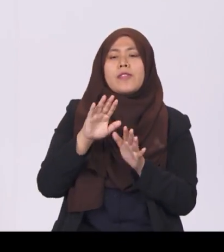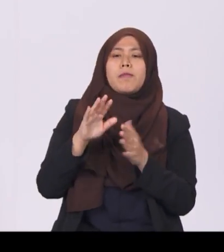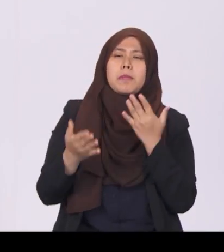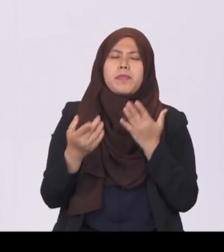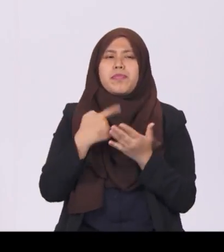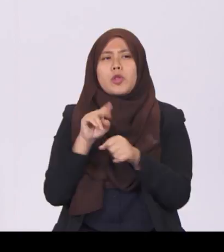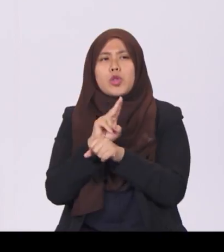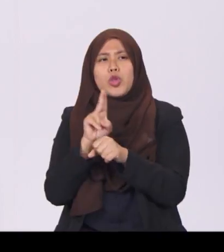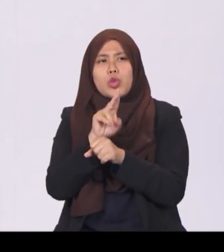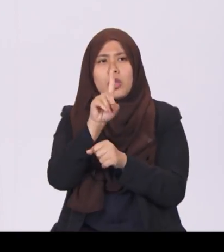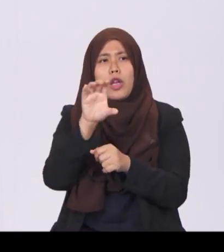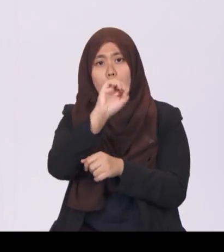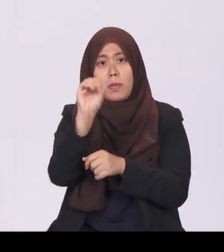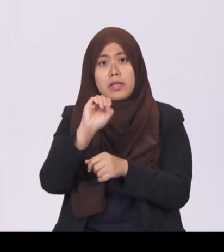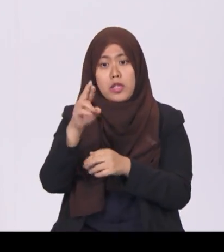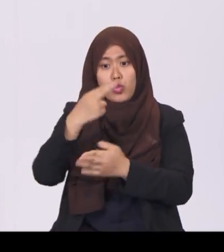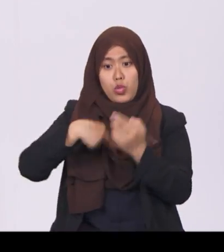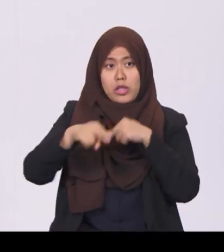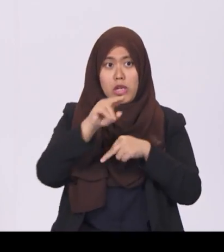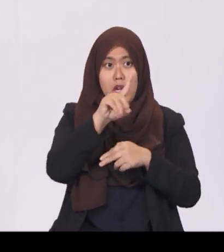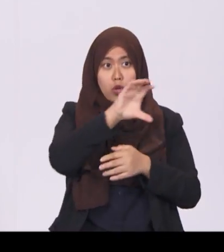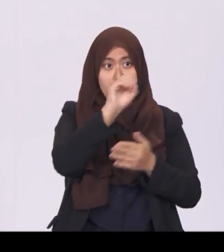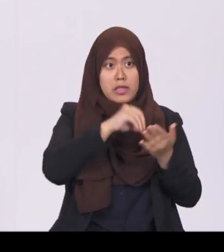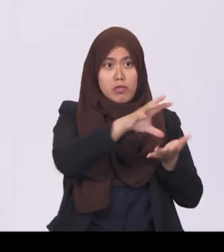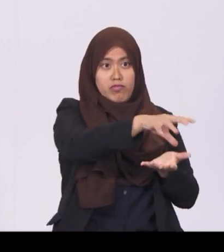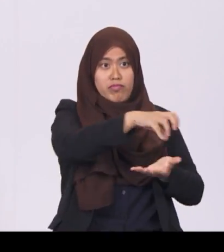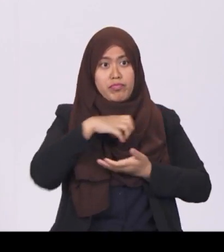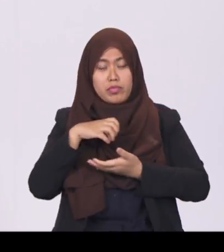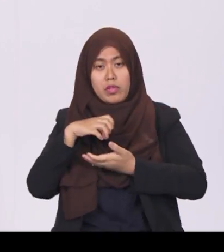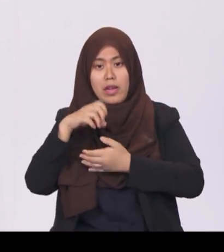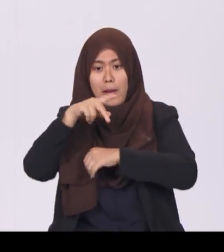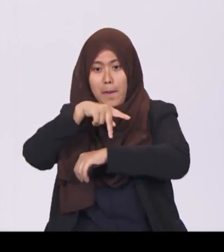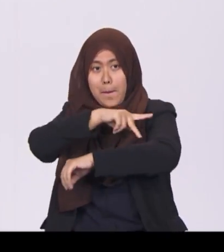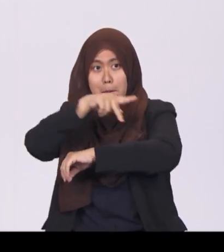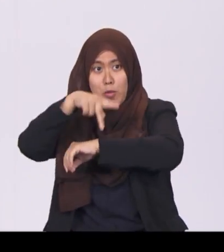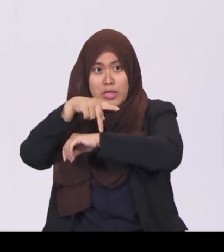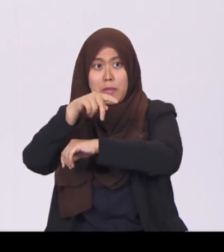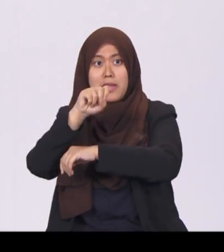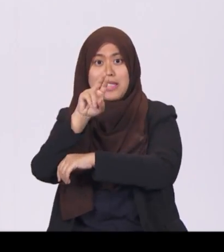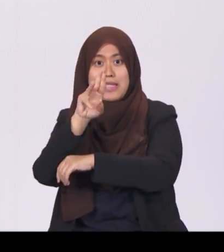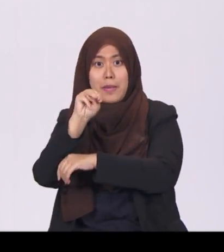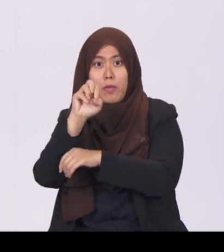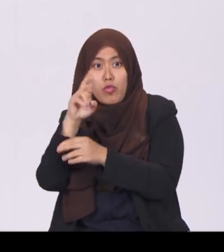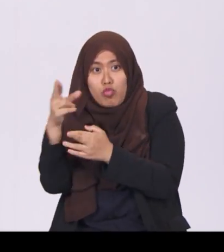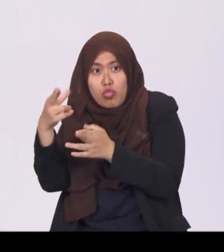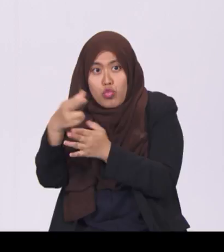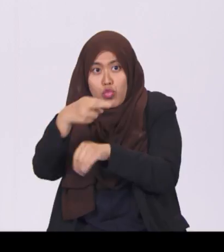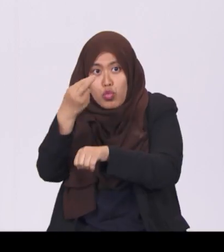% of the returns, the principal sum of the reserves will stagnate over time, and the NIRC